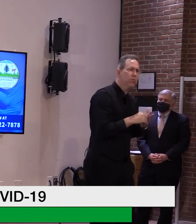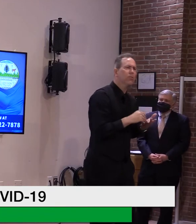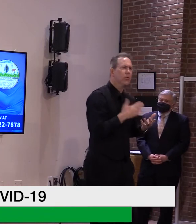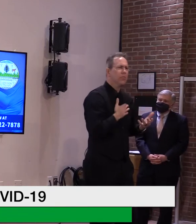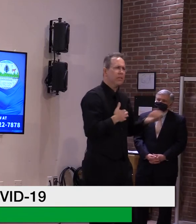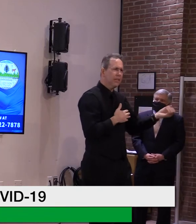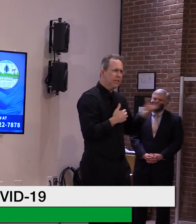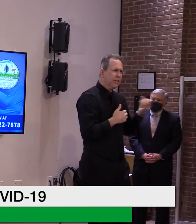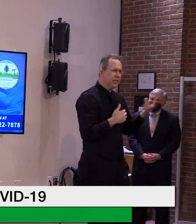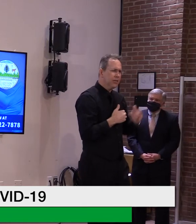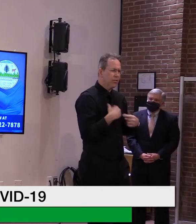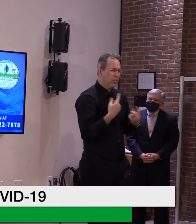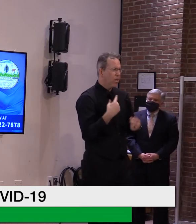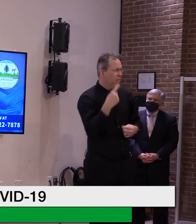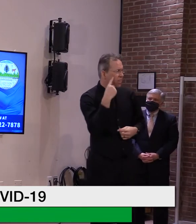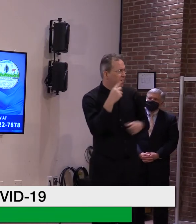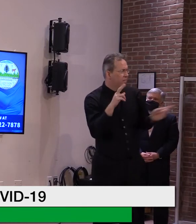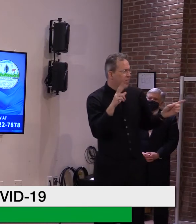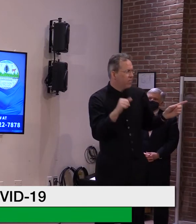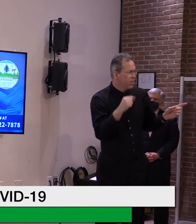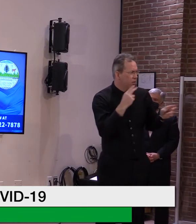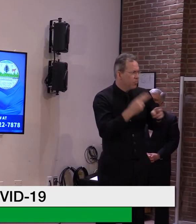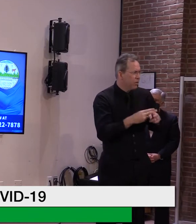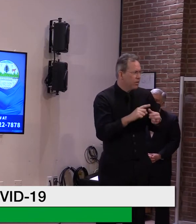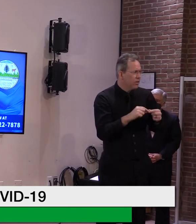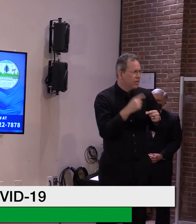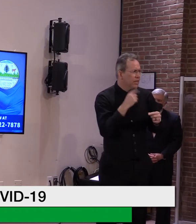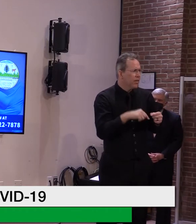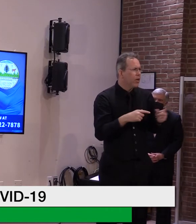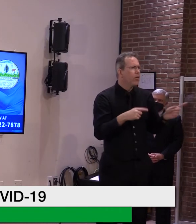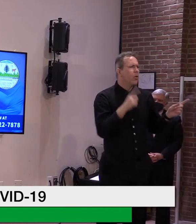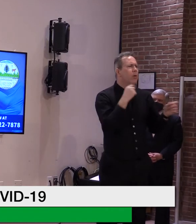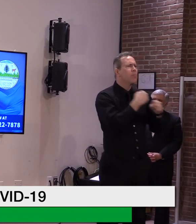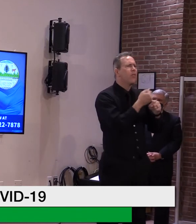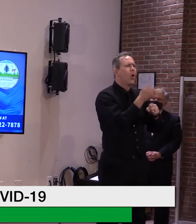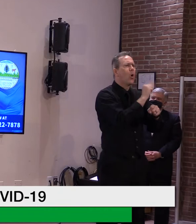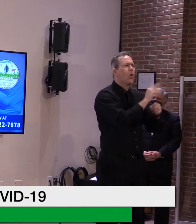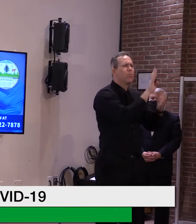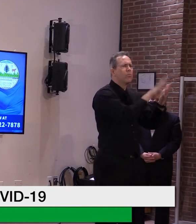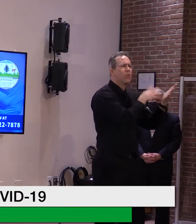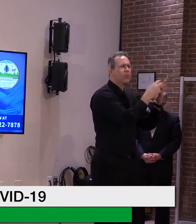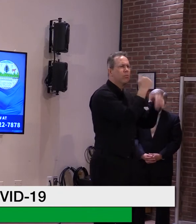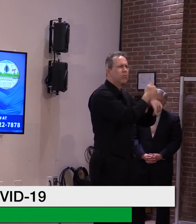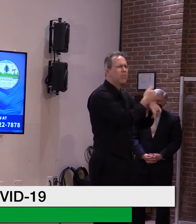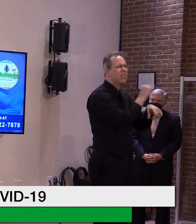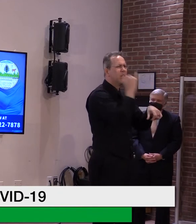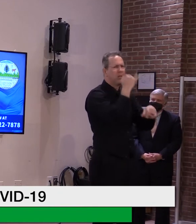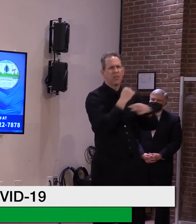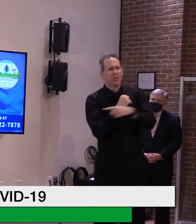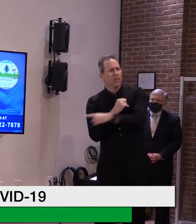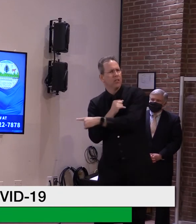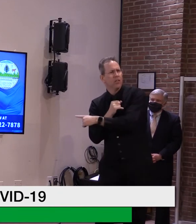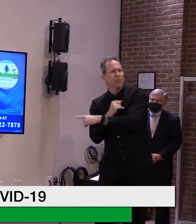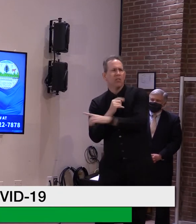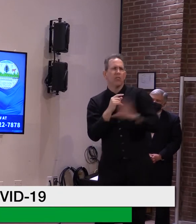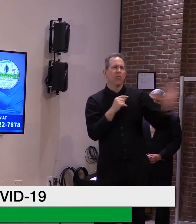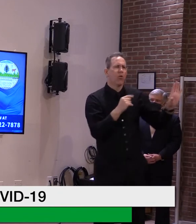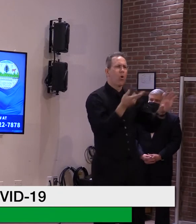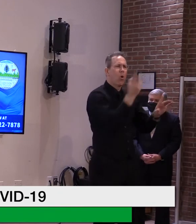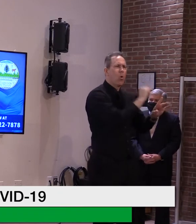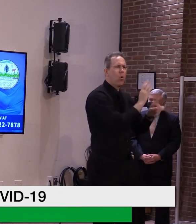of a appointment system. And it appears they will on their next, uh, the next time that they do this. Um, so